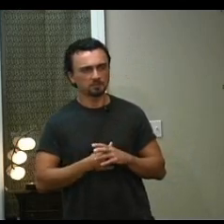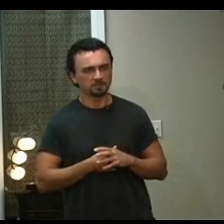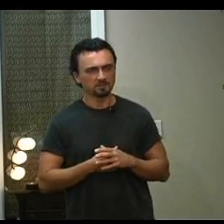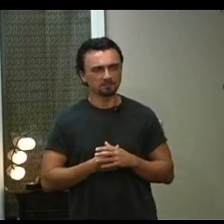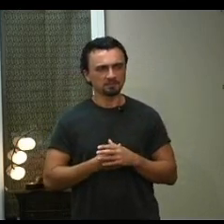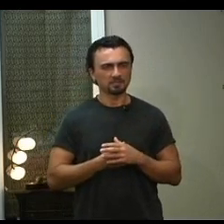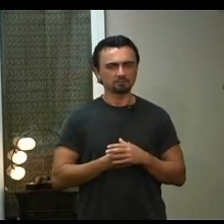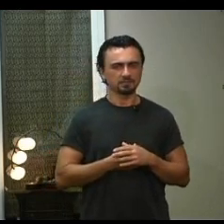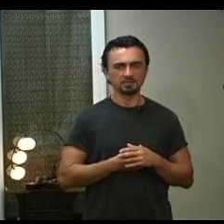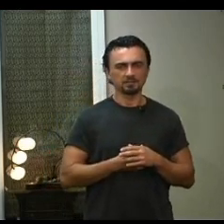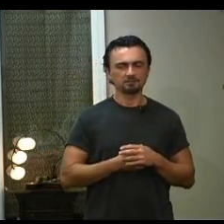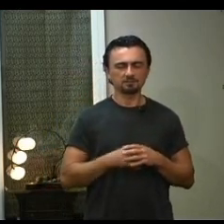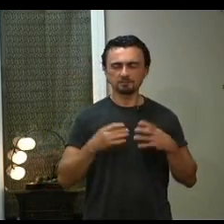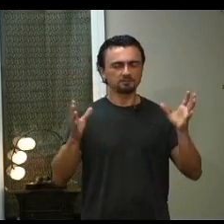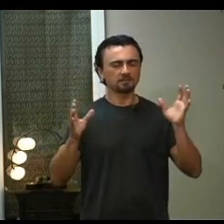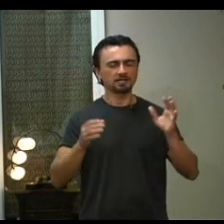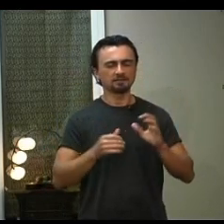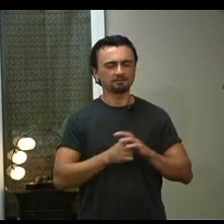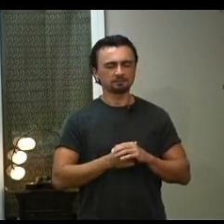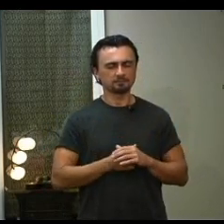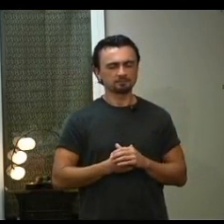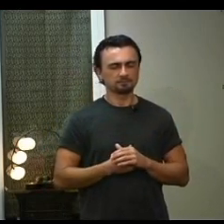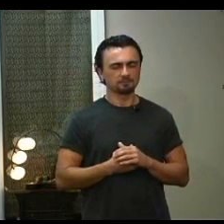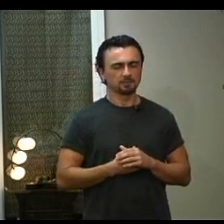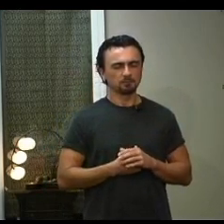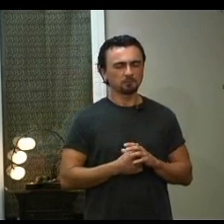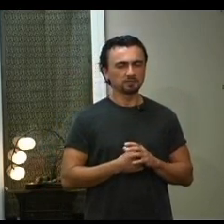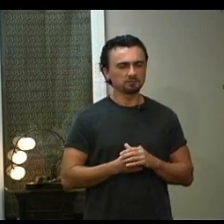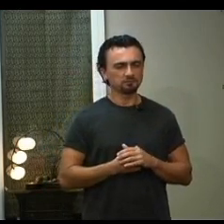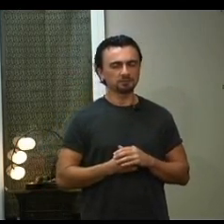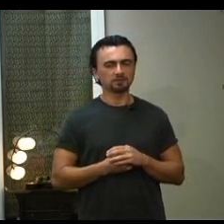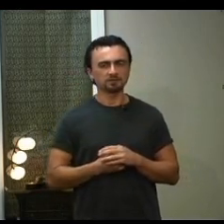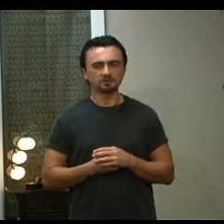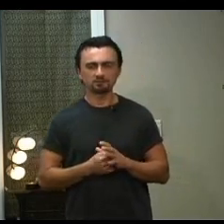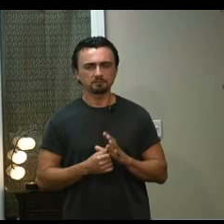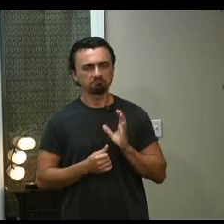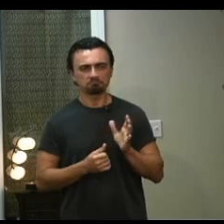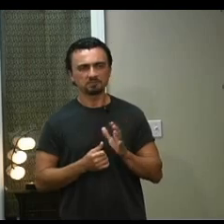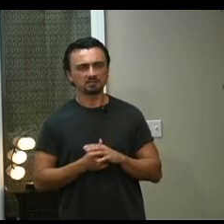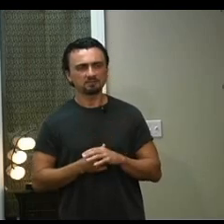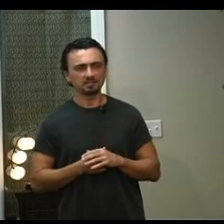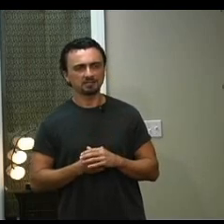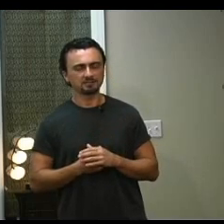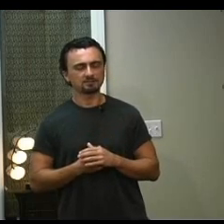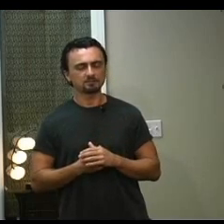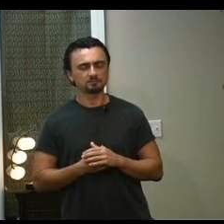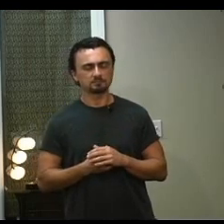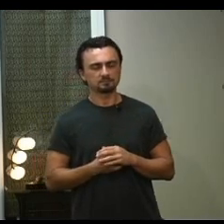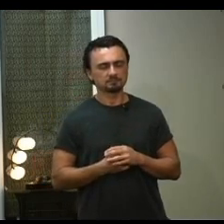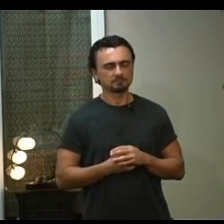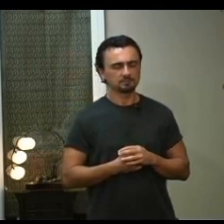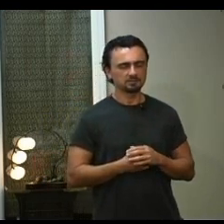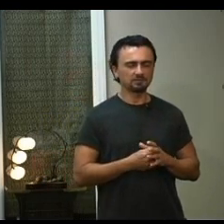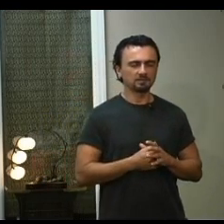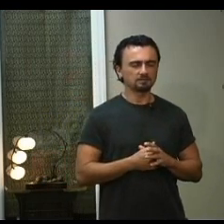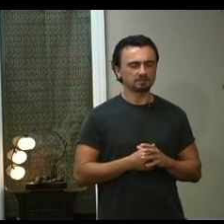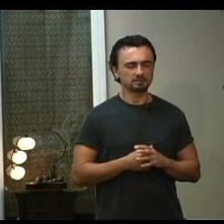moment In your life Right now Close your eyes We won't do it for long Just for Ten seconds Just think of it